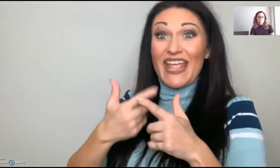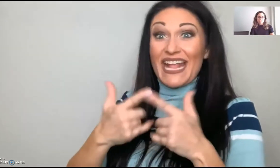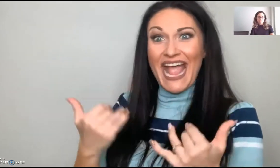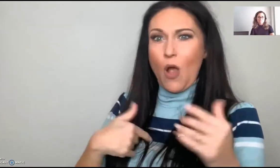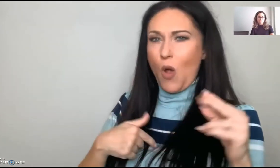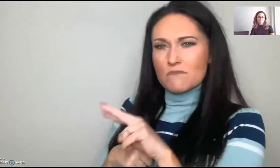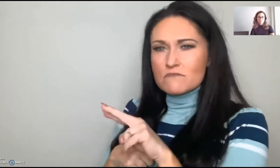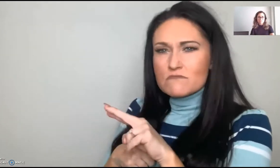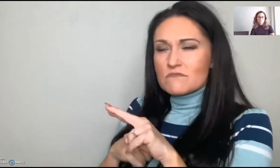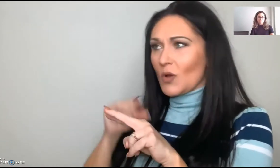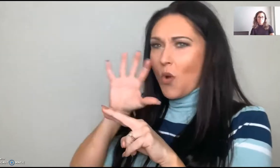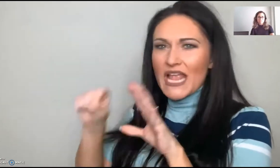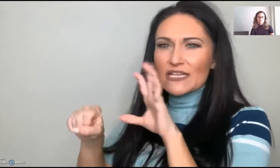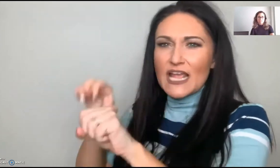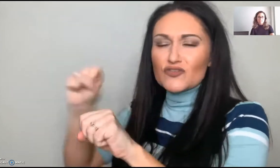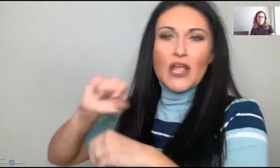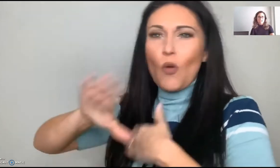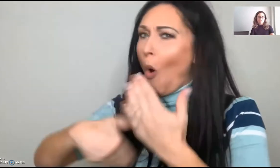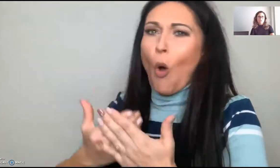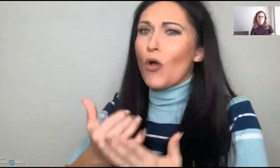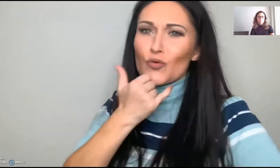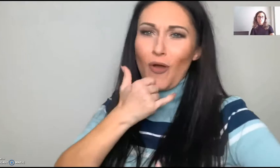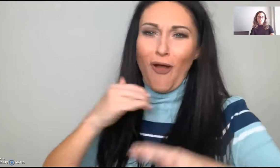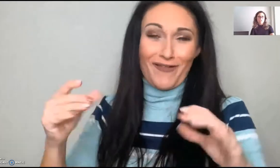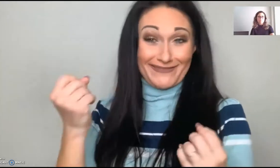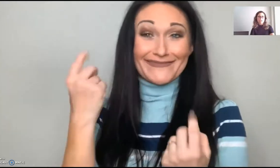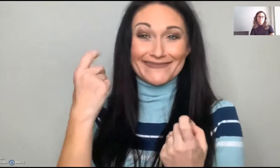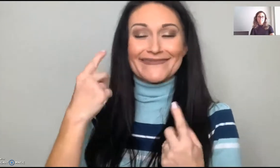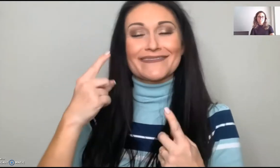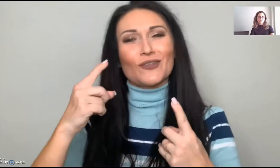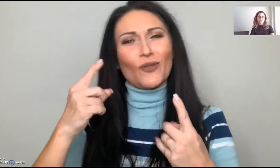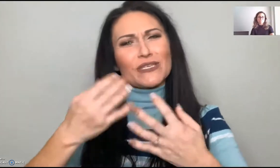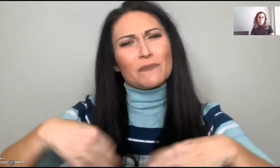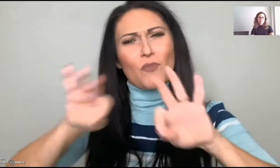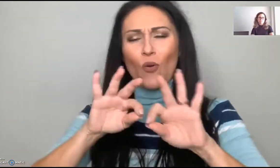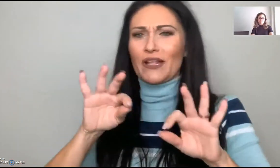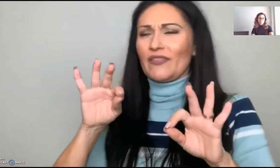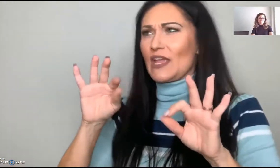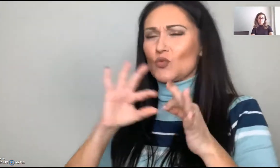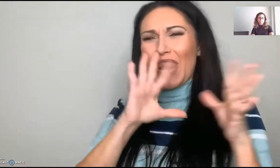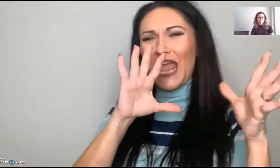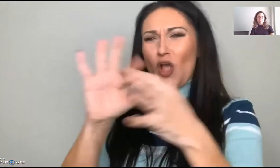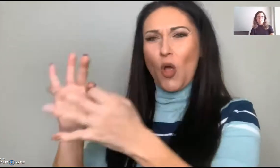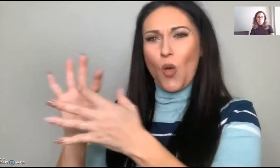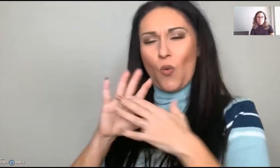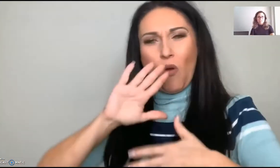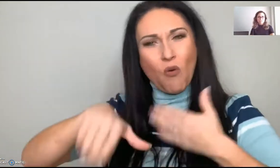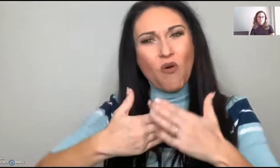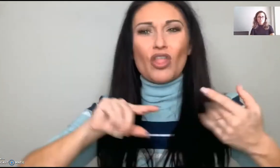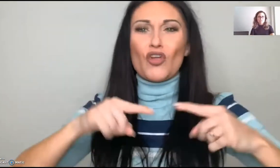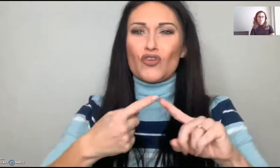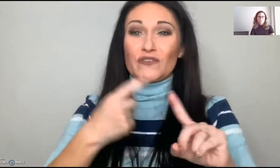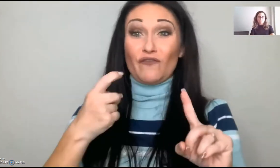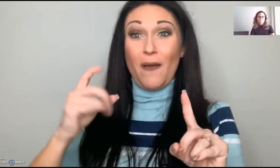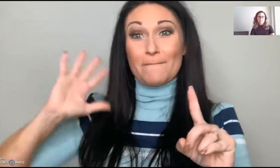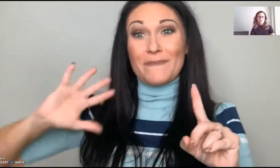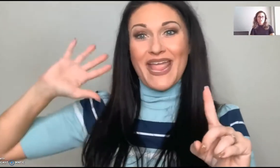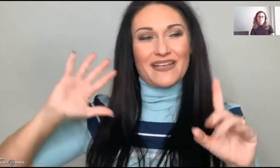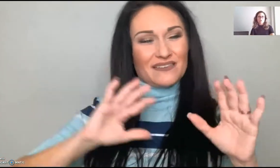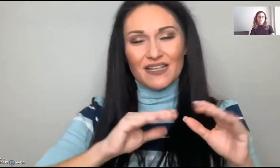led me to failure. And now I wish I could go back and catch all of my wrongdoings. So it's important to let go of all of